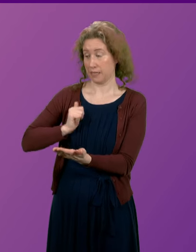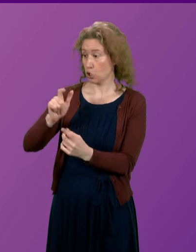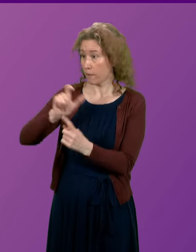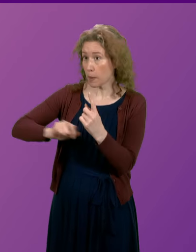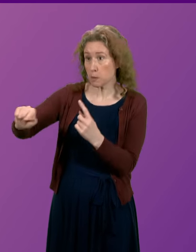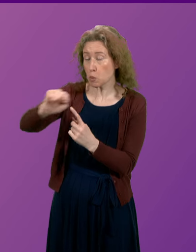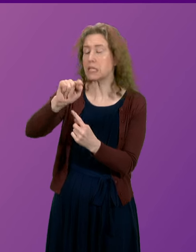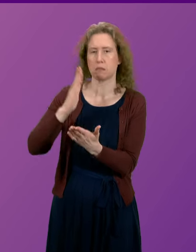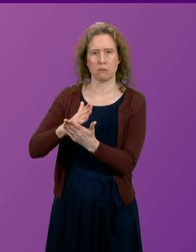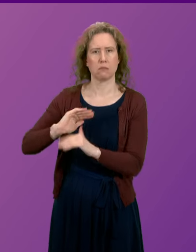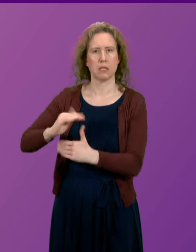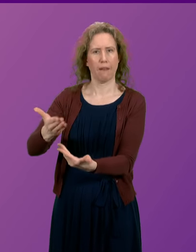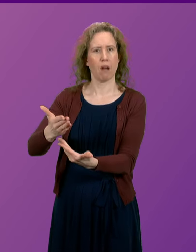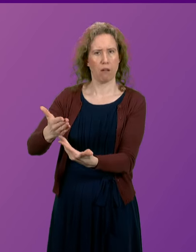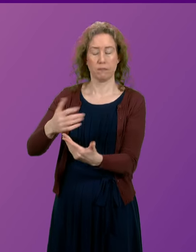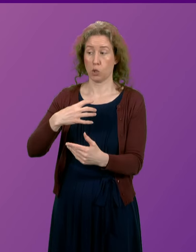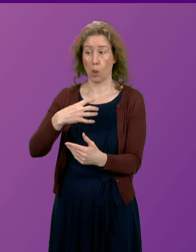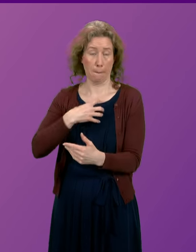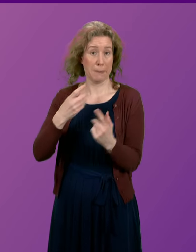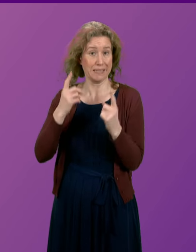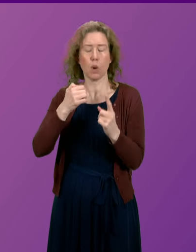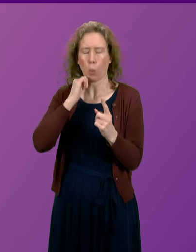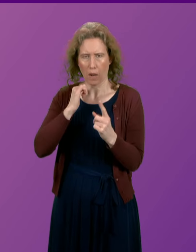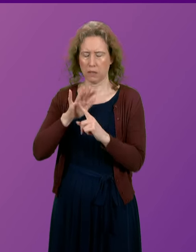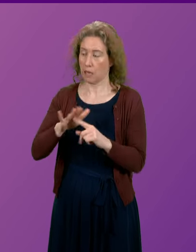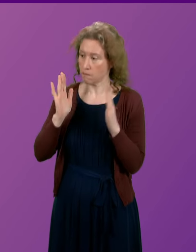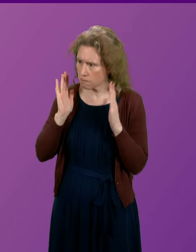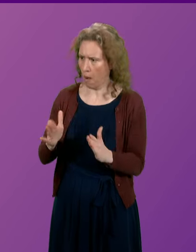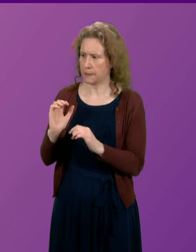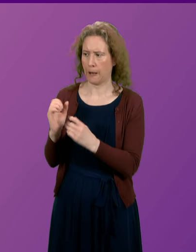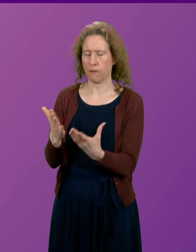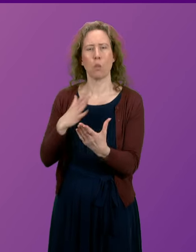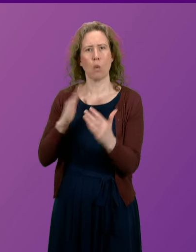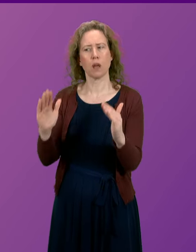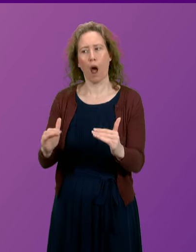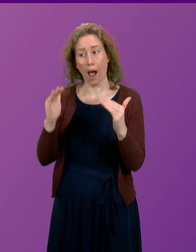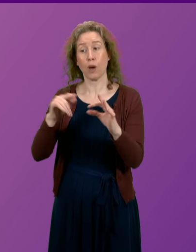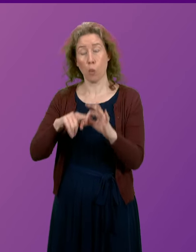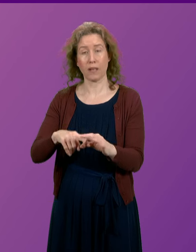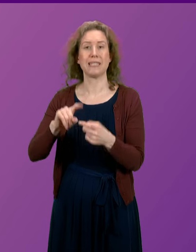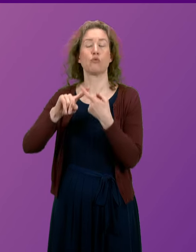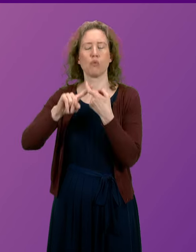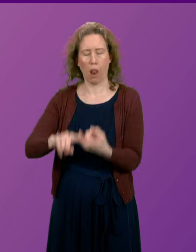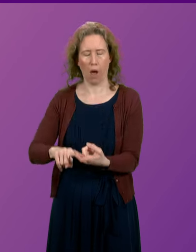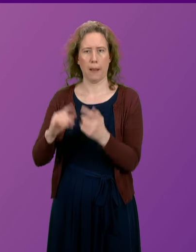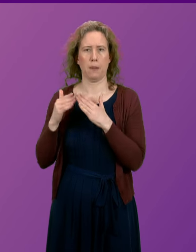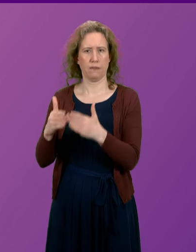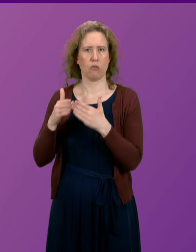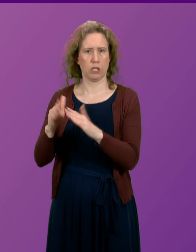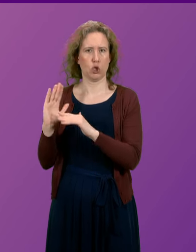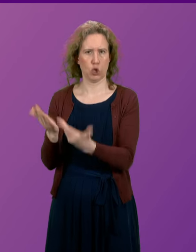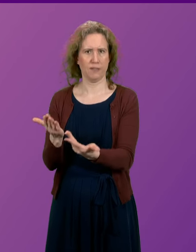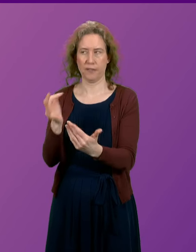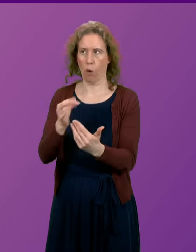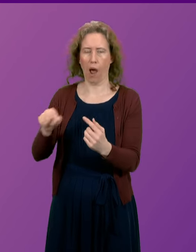are met. That's what Ministers will insist upon, to ensure that we have a high-quality, reliable service for Ireland communities. And I'm